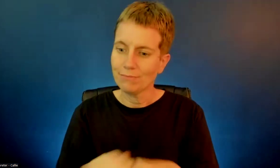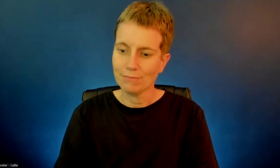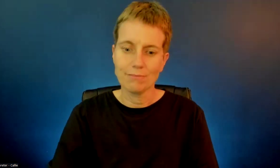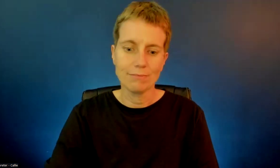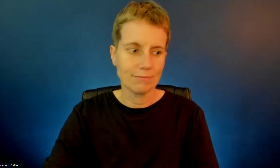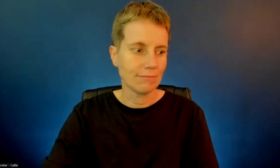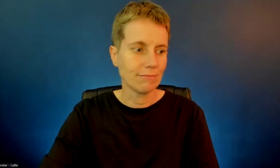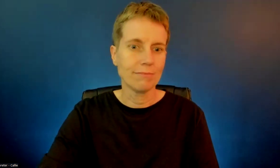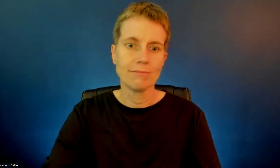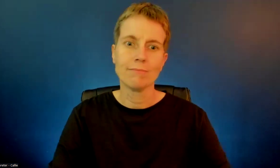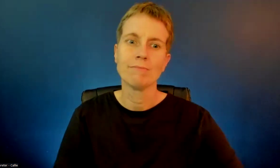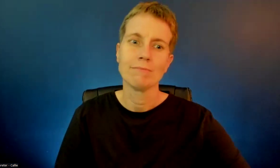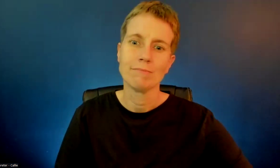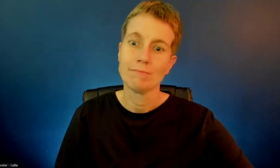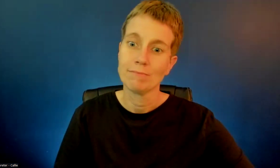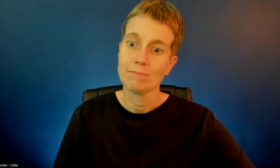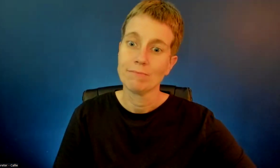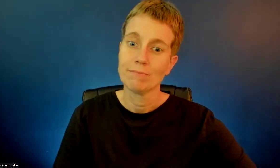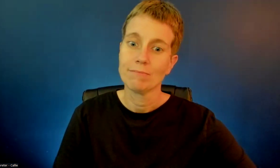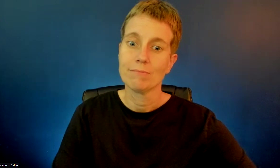Wonderful. All right.